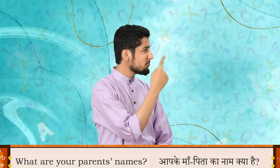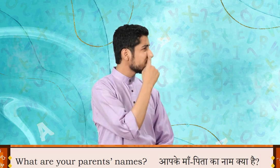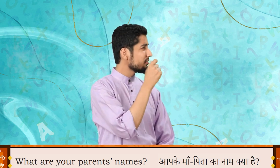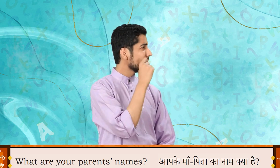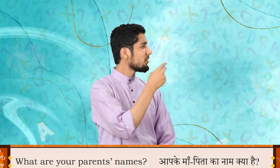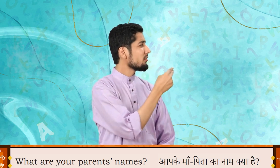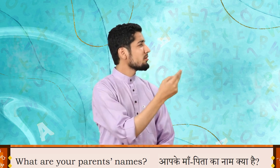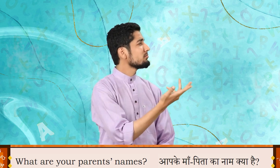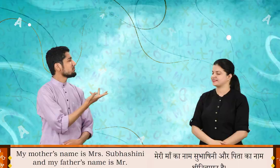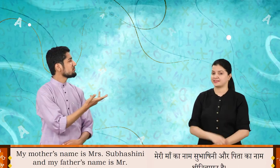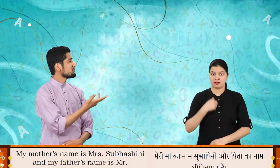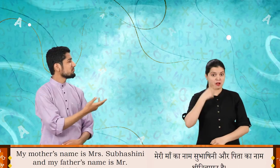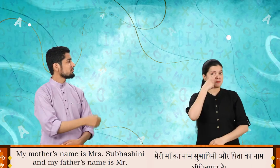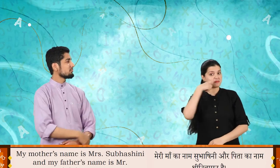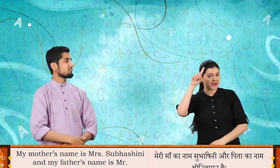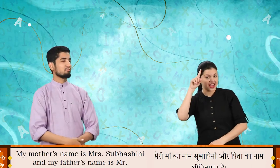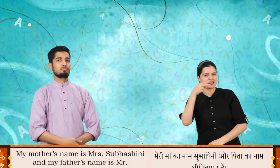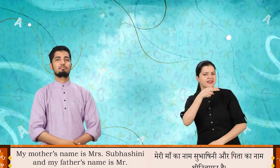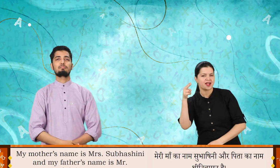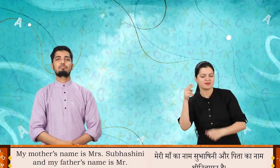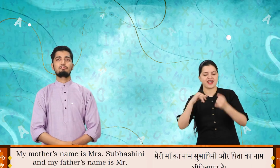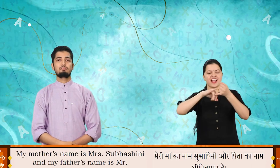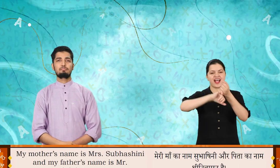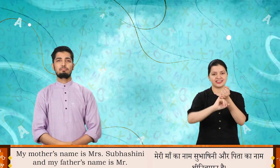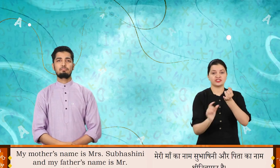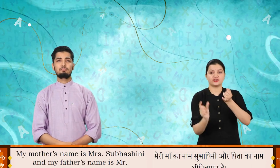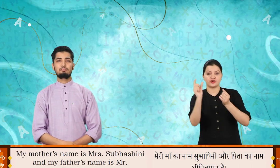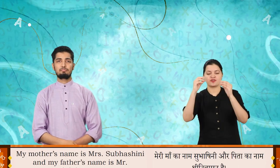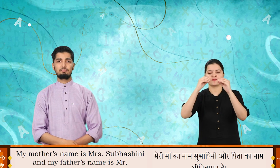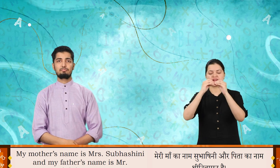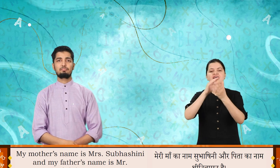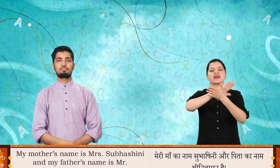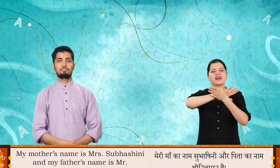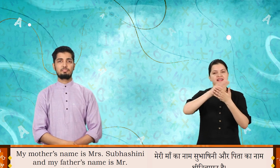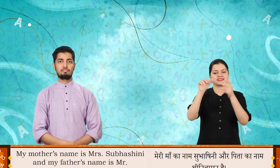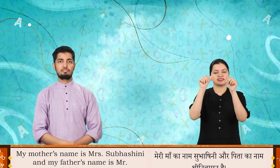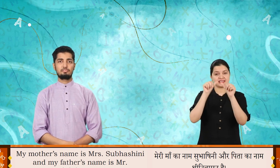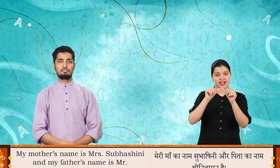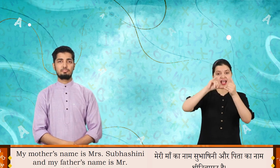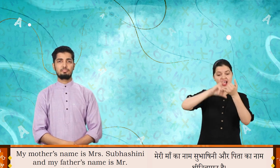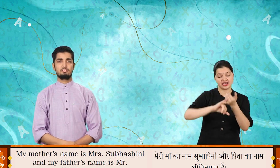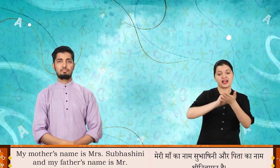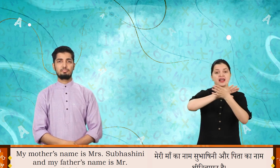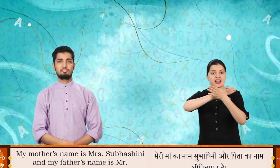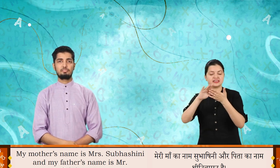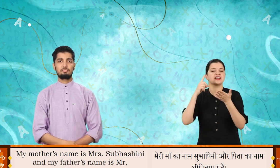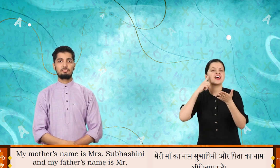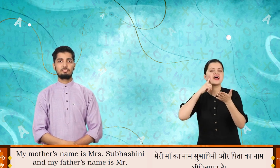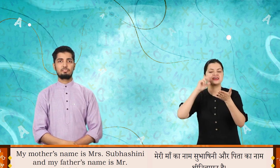parents' names? My mother's name. Is Mrs. Subhashini. And my father's name is